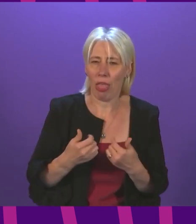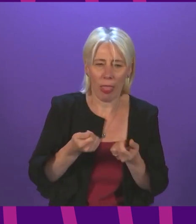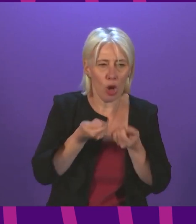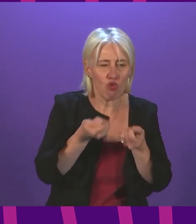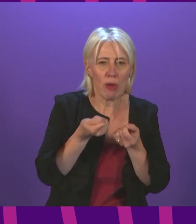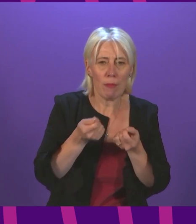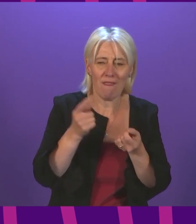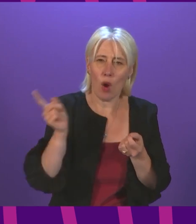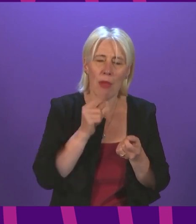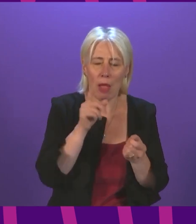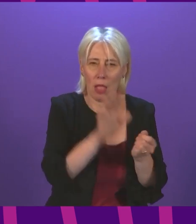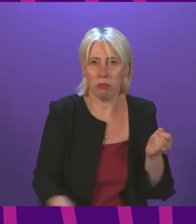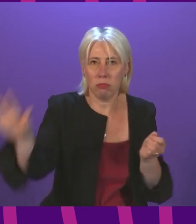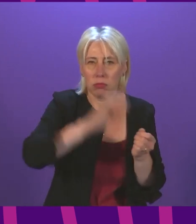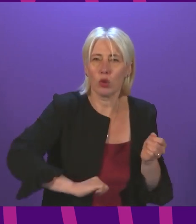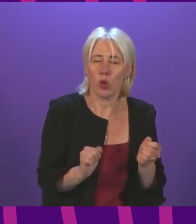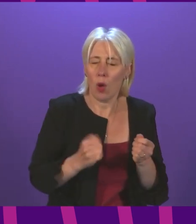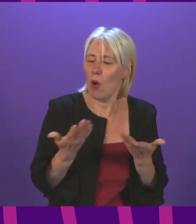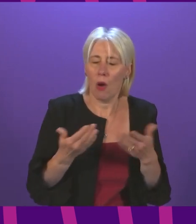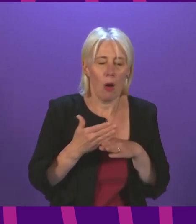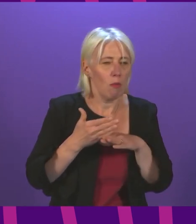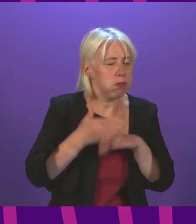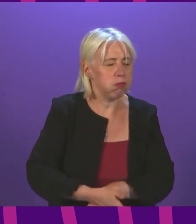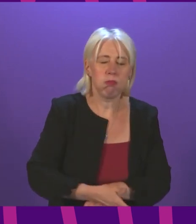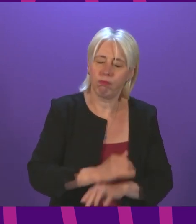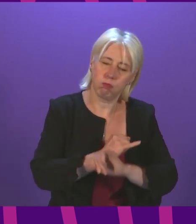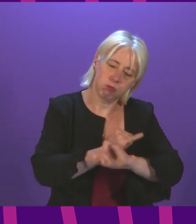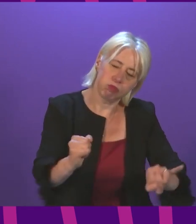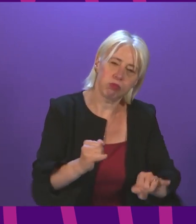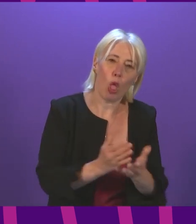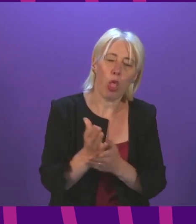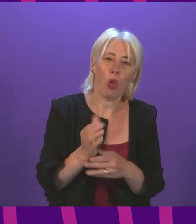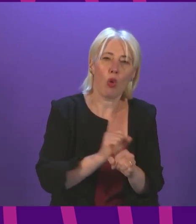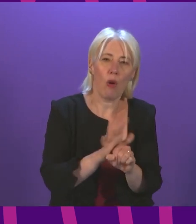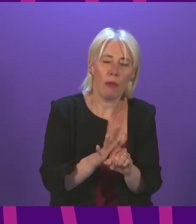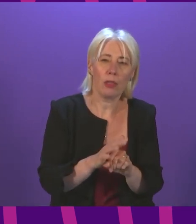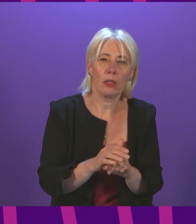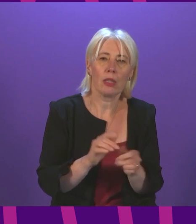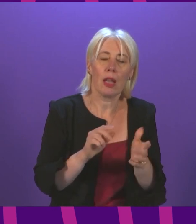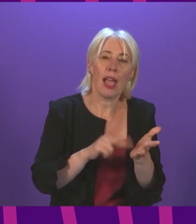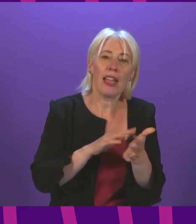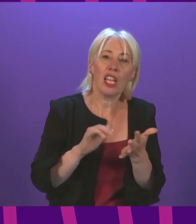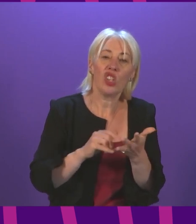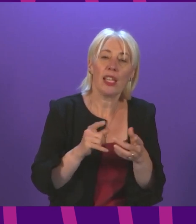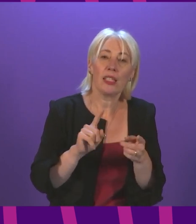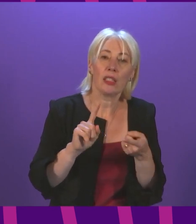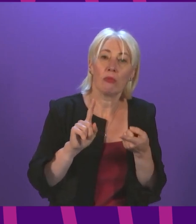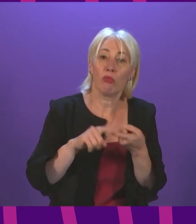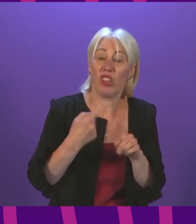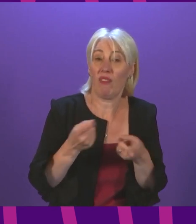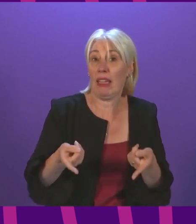across the country which has been exasperated by covid the chief executive of nhs highlands has told me